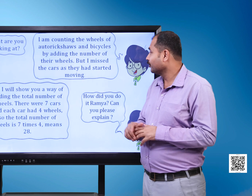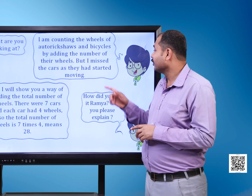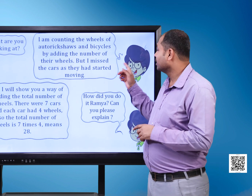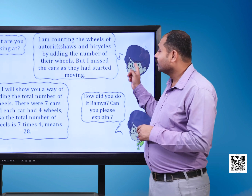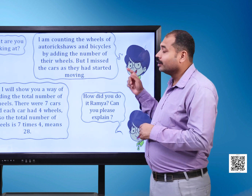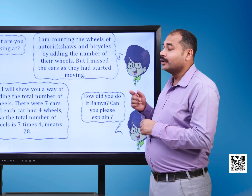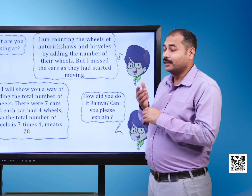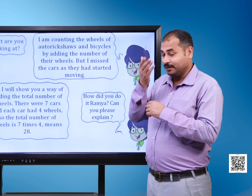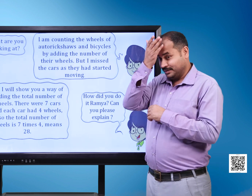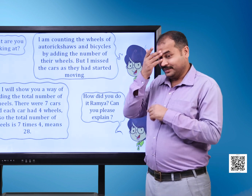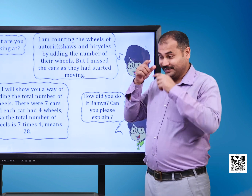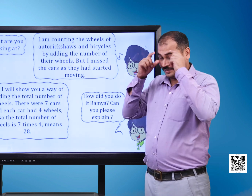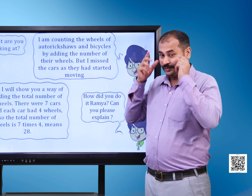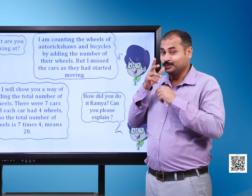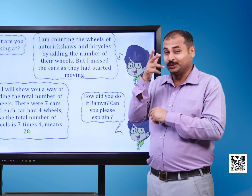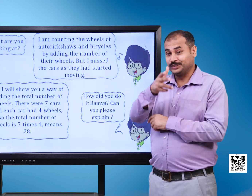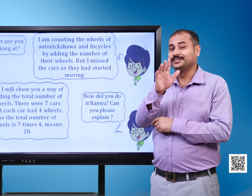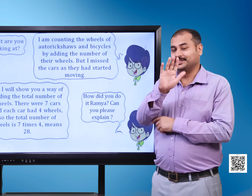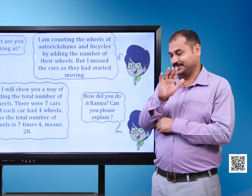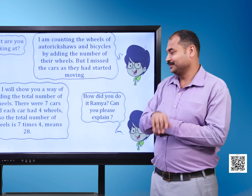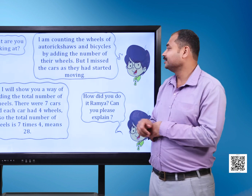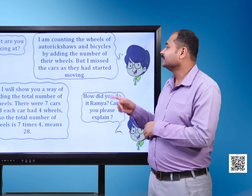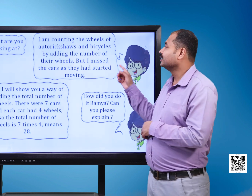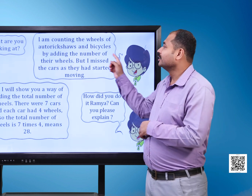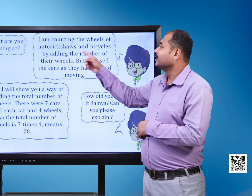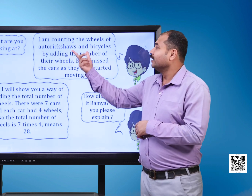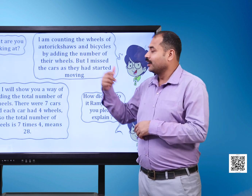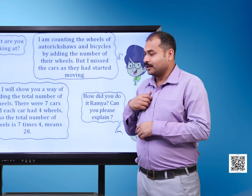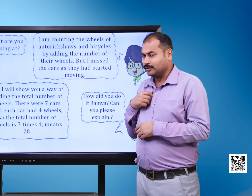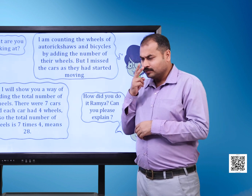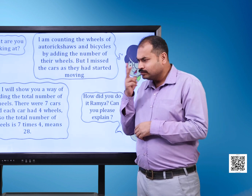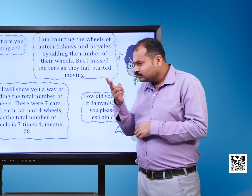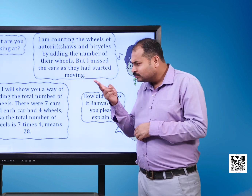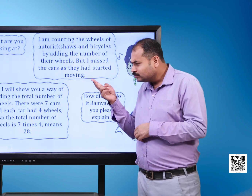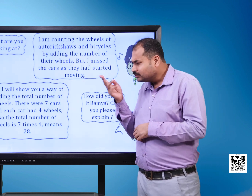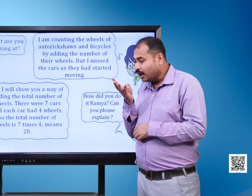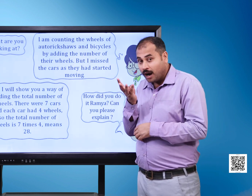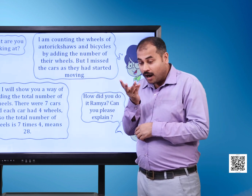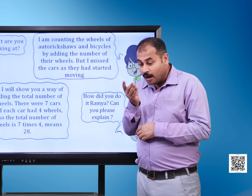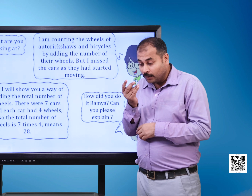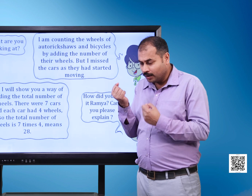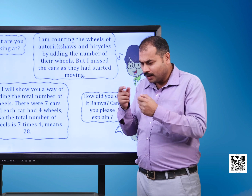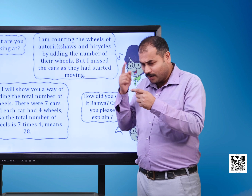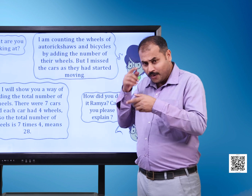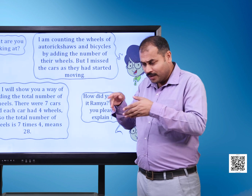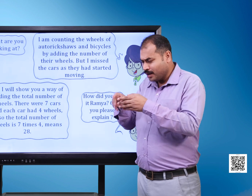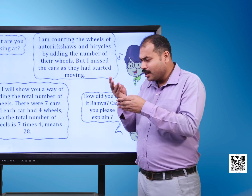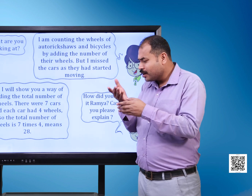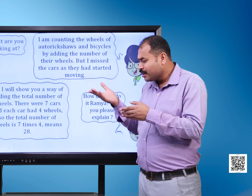The boy says, I am counting the wheels of auto rickshaws and bicycles by adding the number of their wheels.